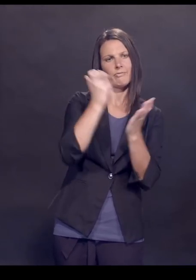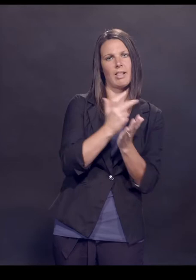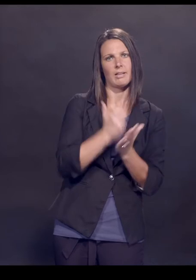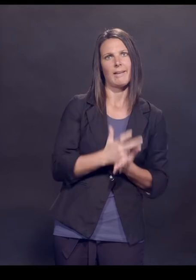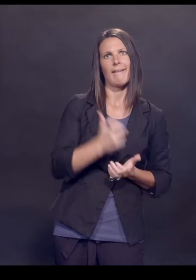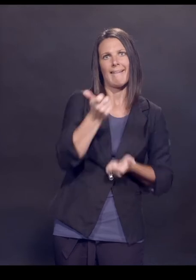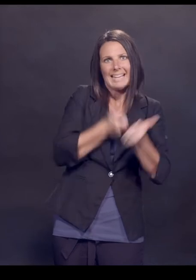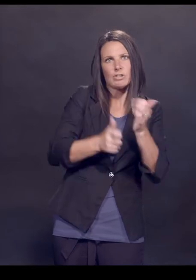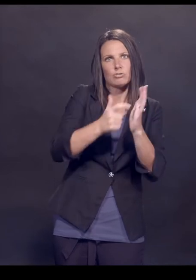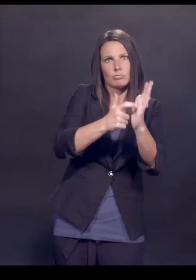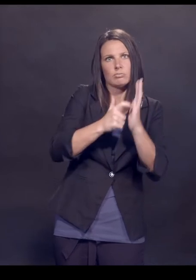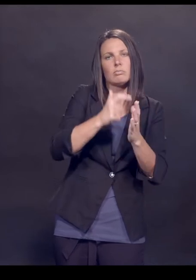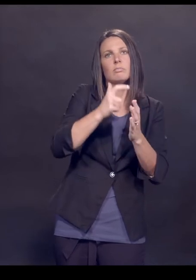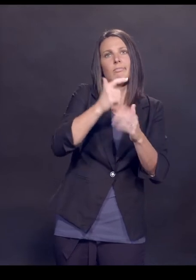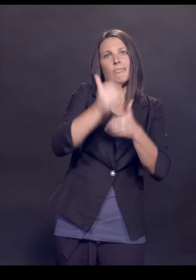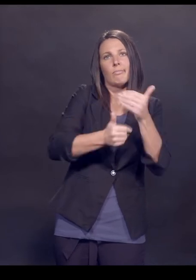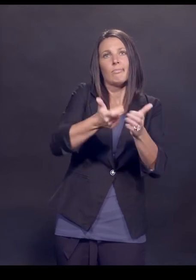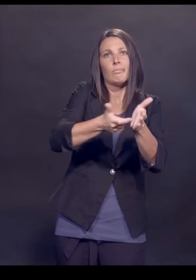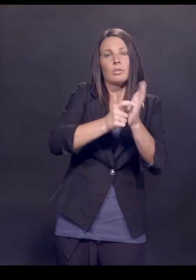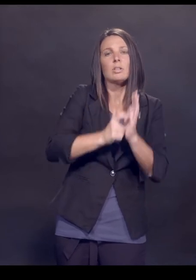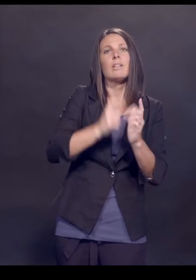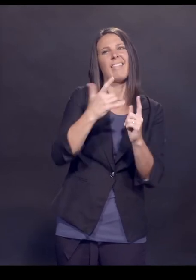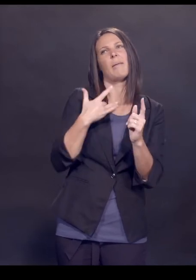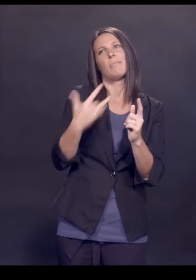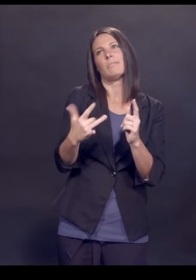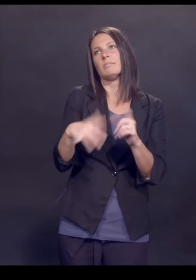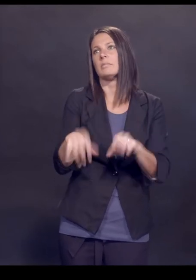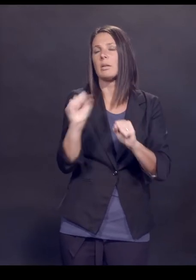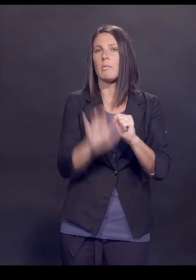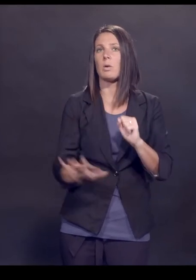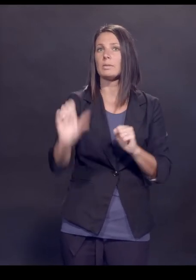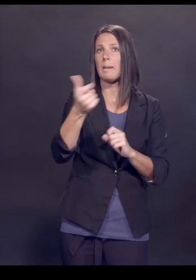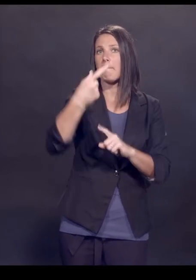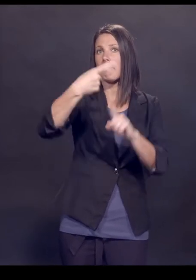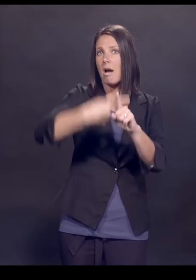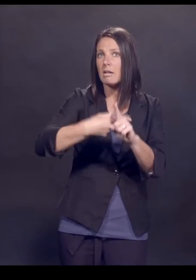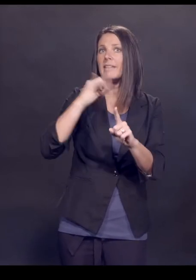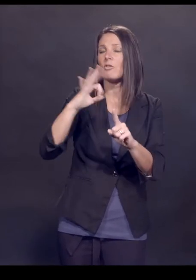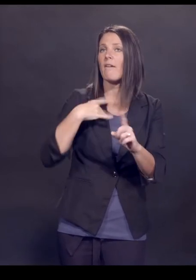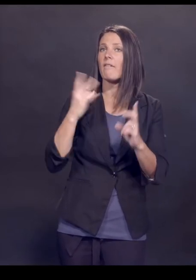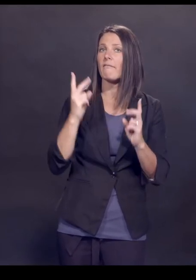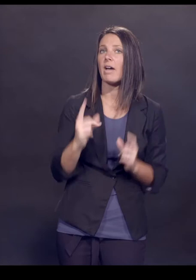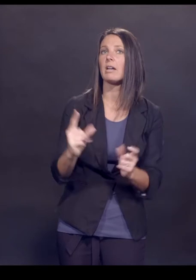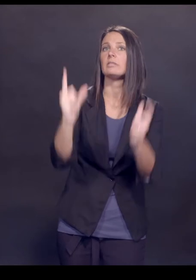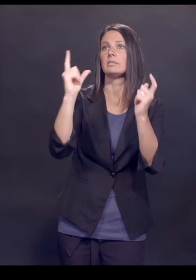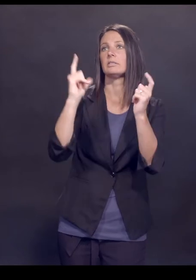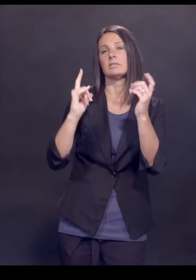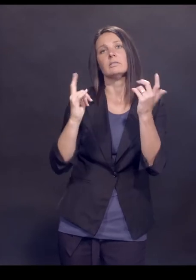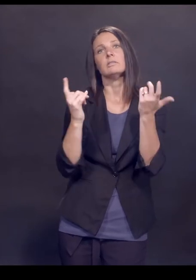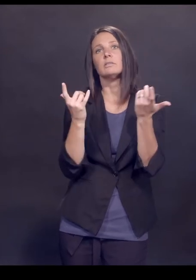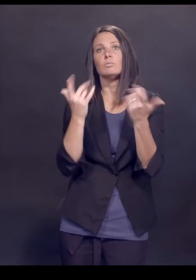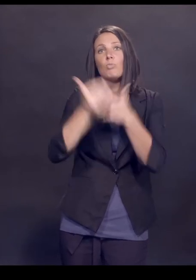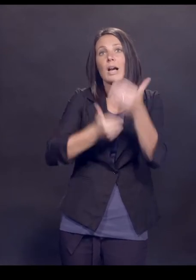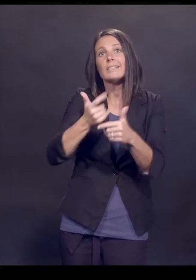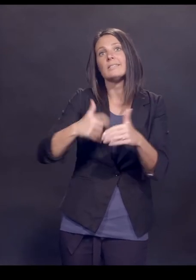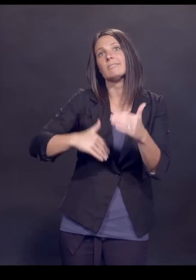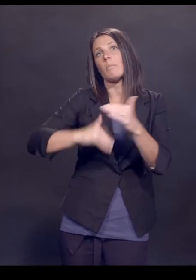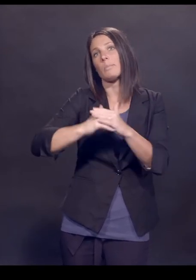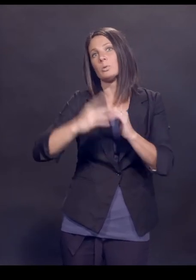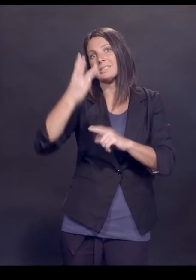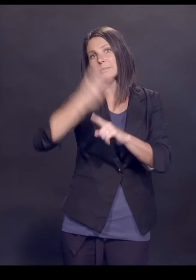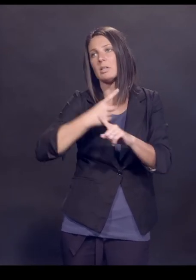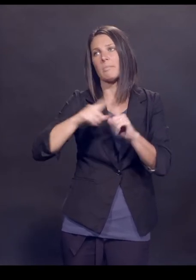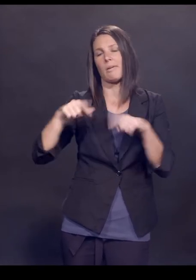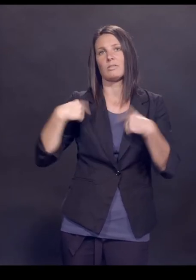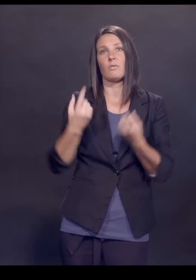every one of those aspects. Typically, that takes about 10 months. If you get an expedited review, that can take six months. In this case, it took